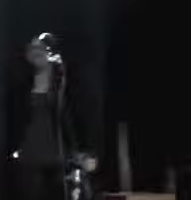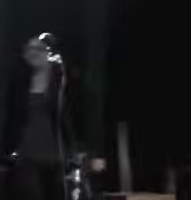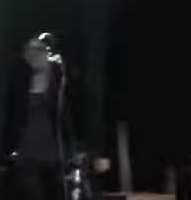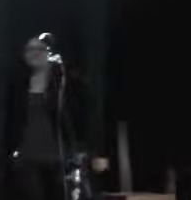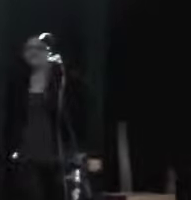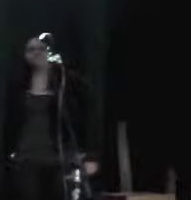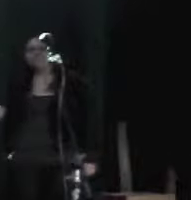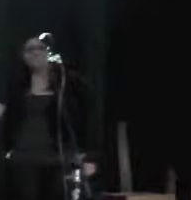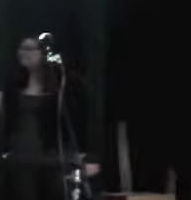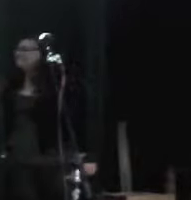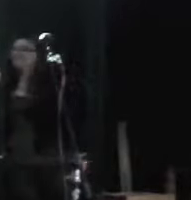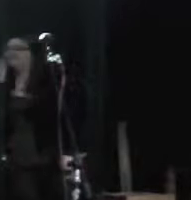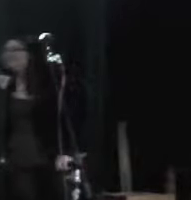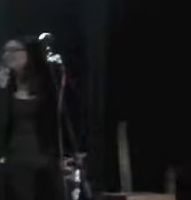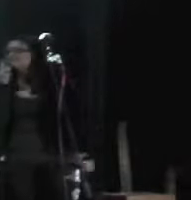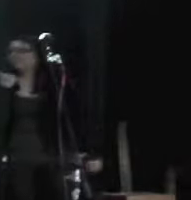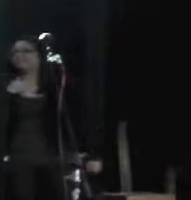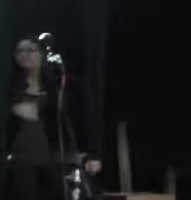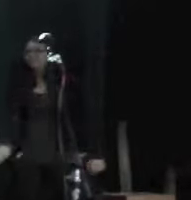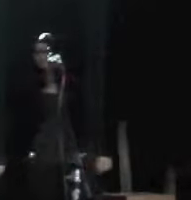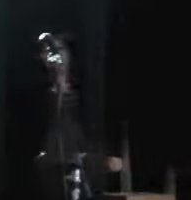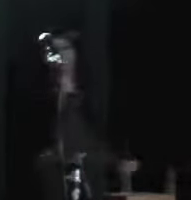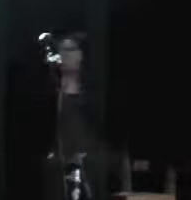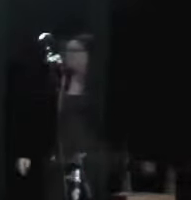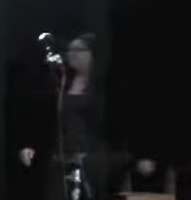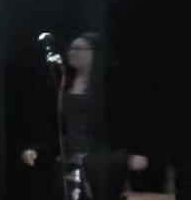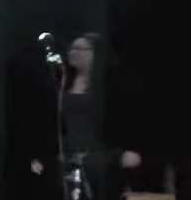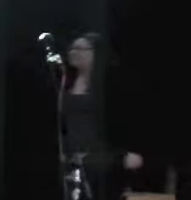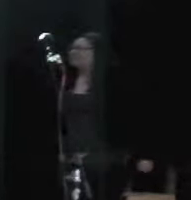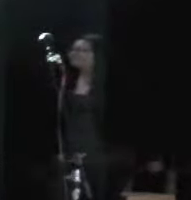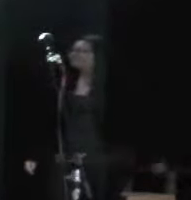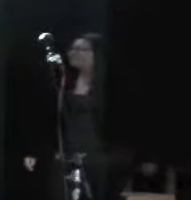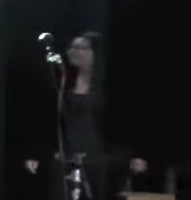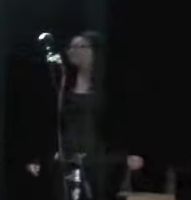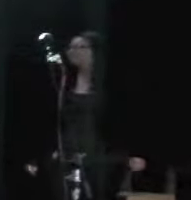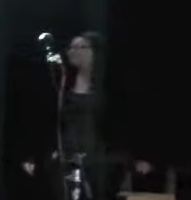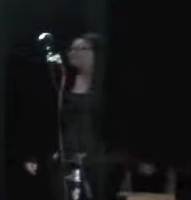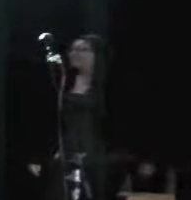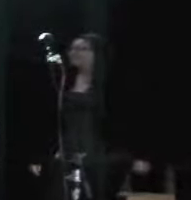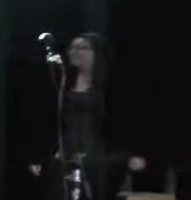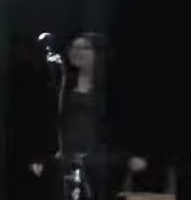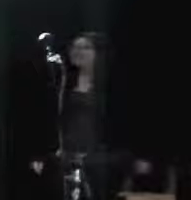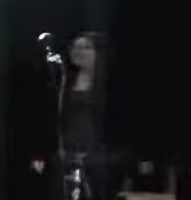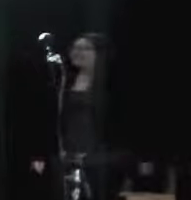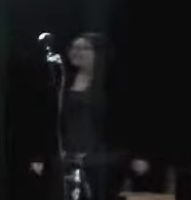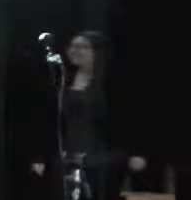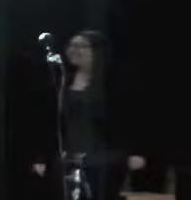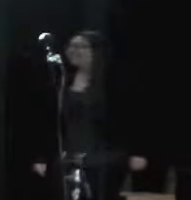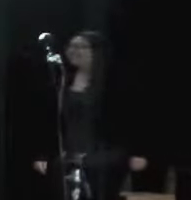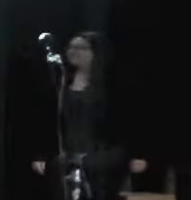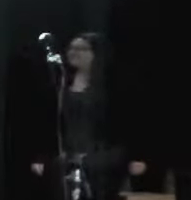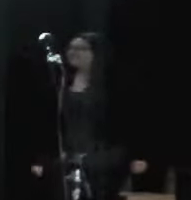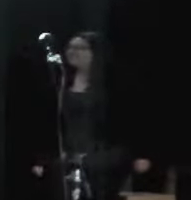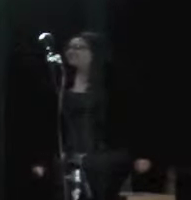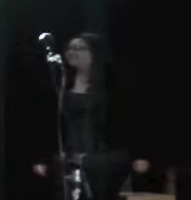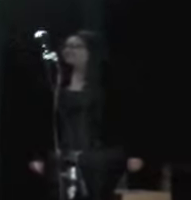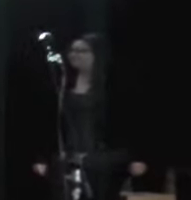Oh no darling, no wind, no rain, no winter